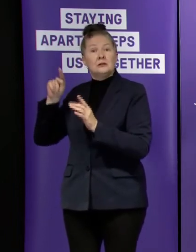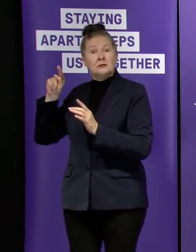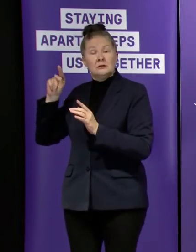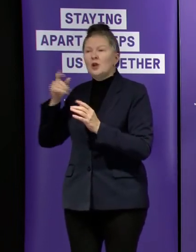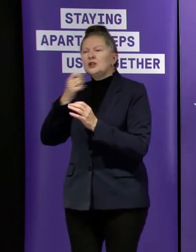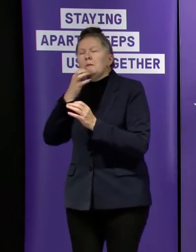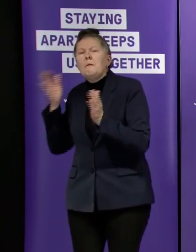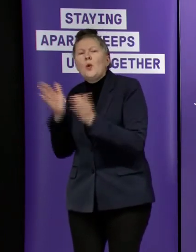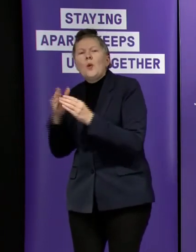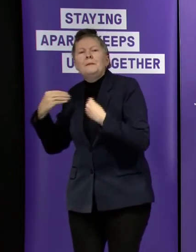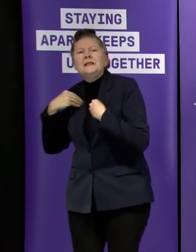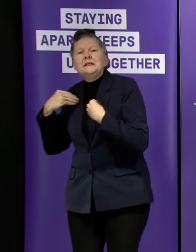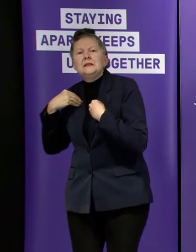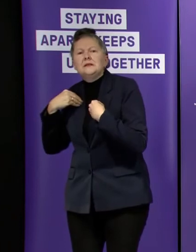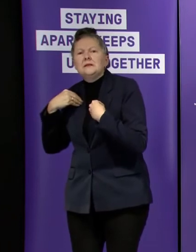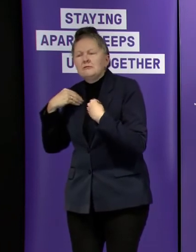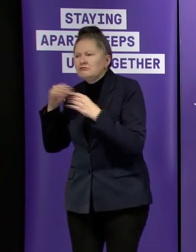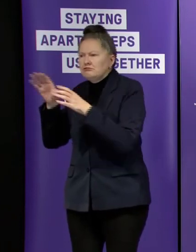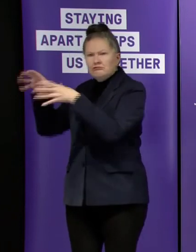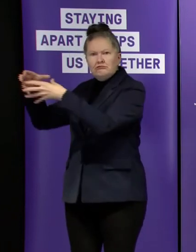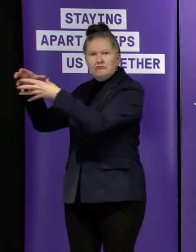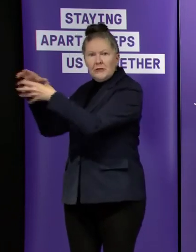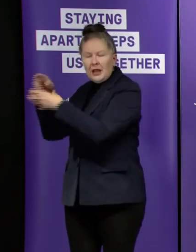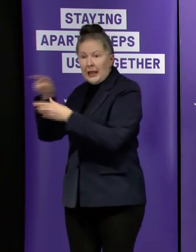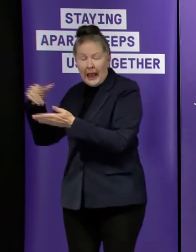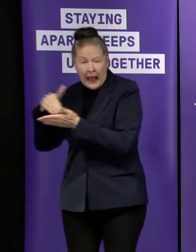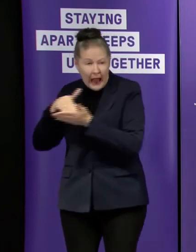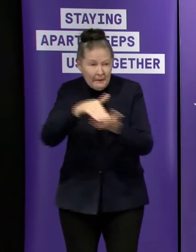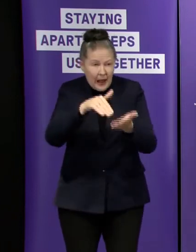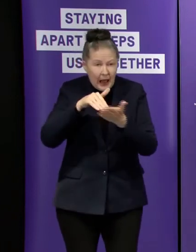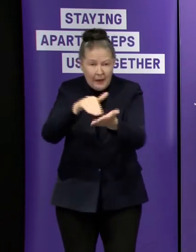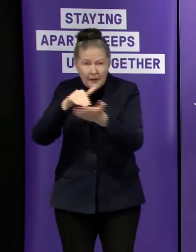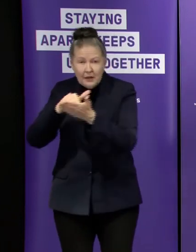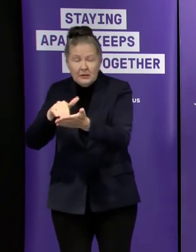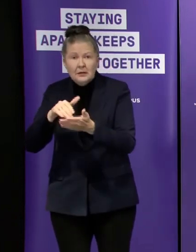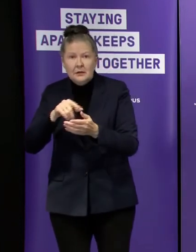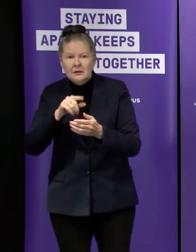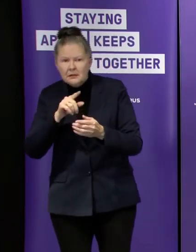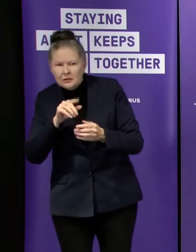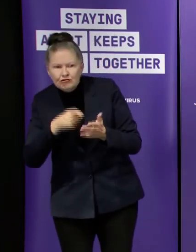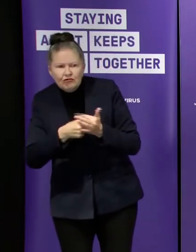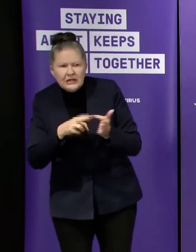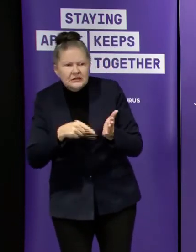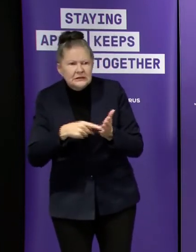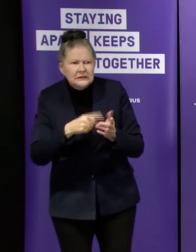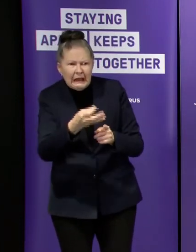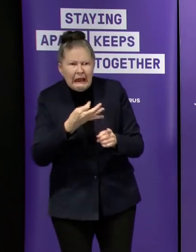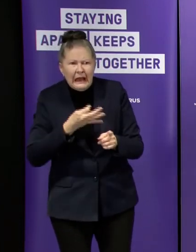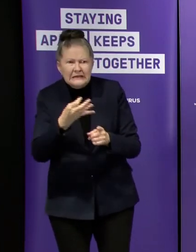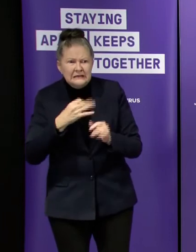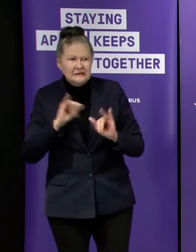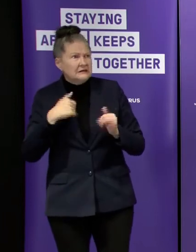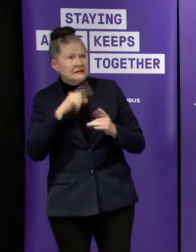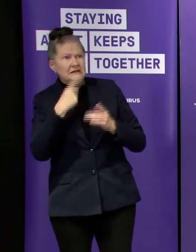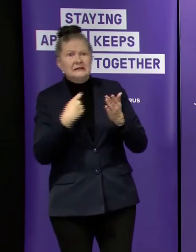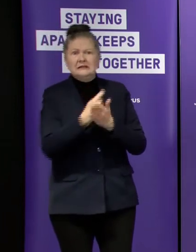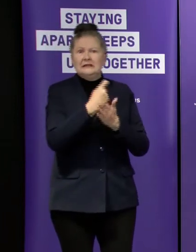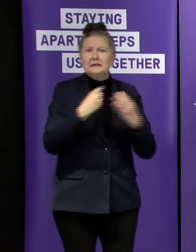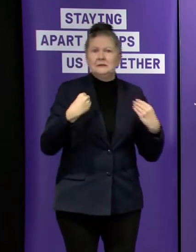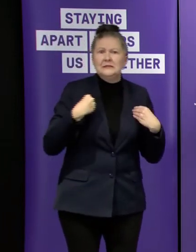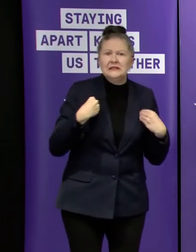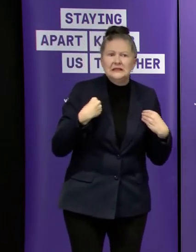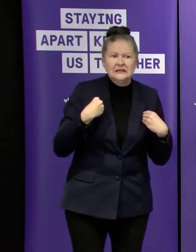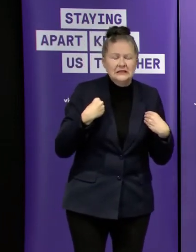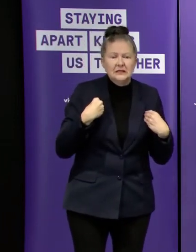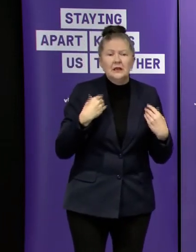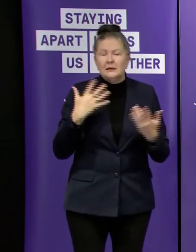victorian small business commissions also helped something like 8 000 rent related inquiries uh most of those have been